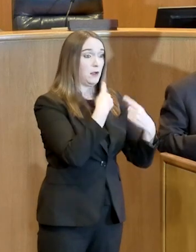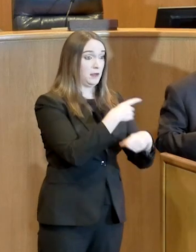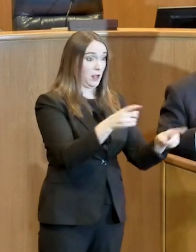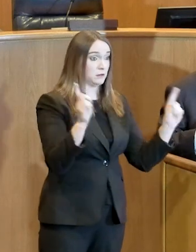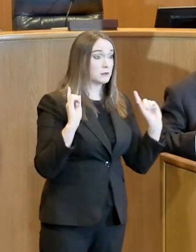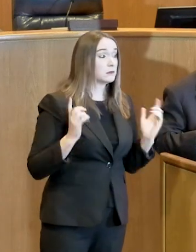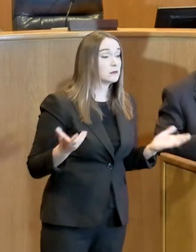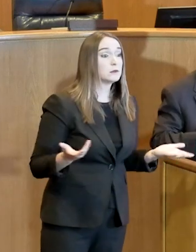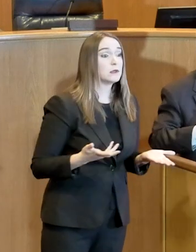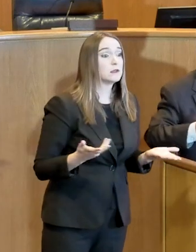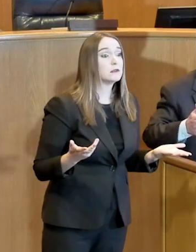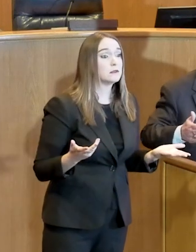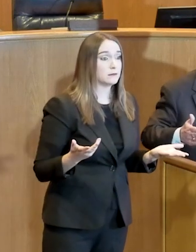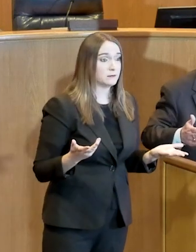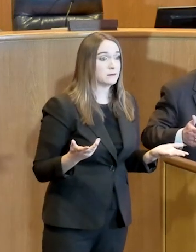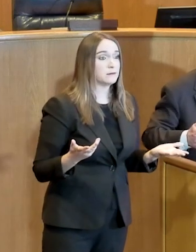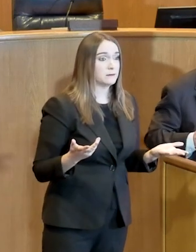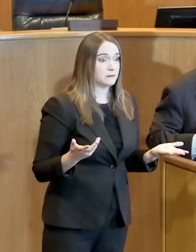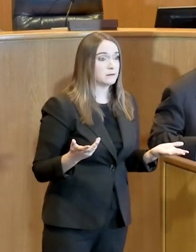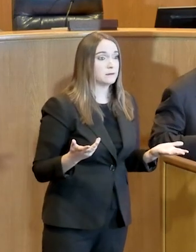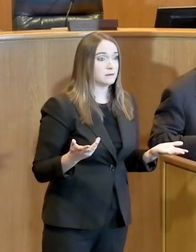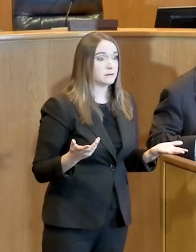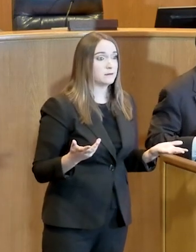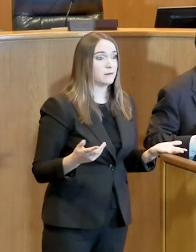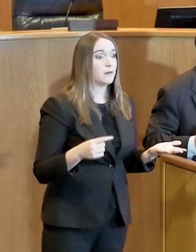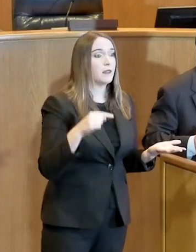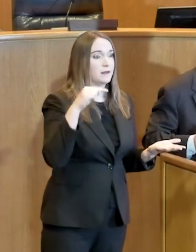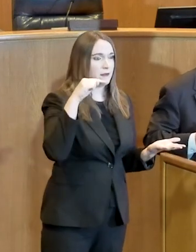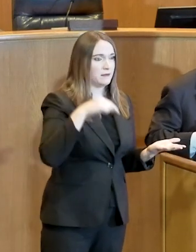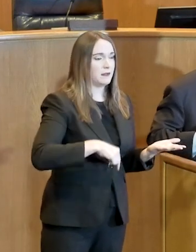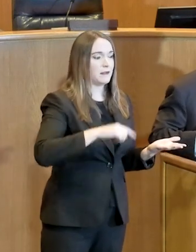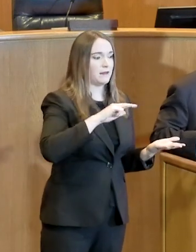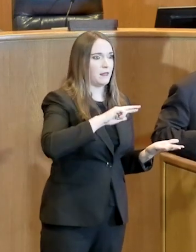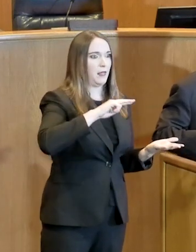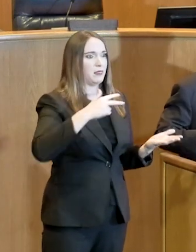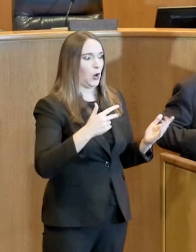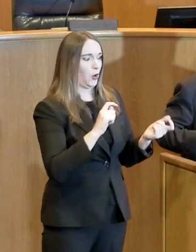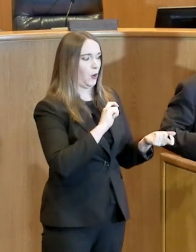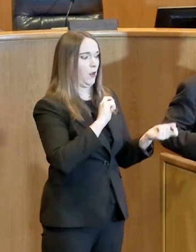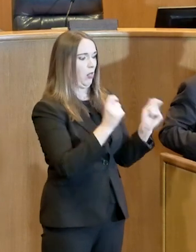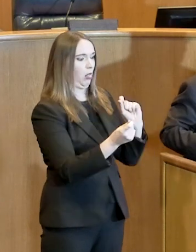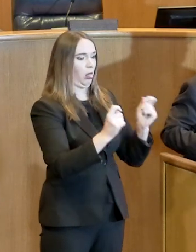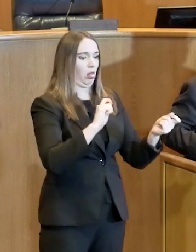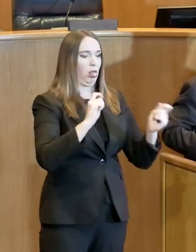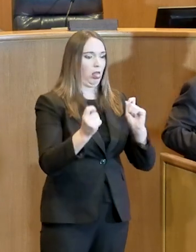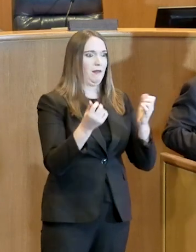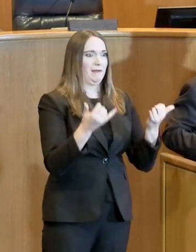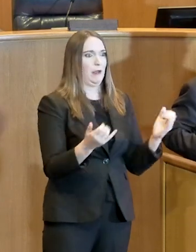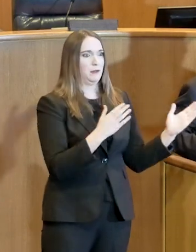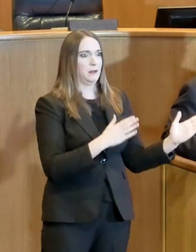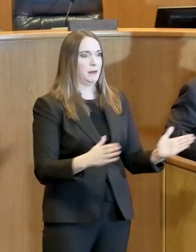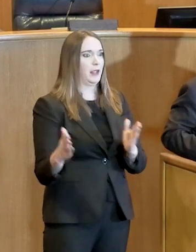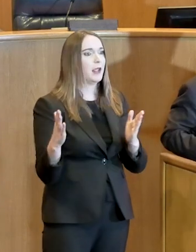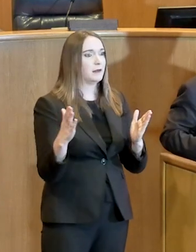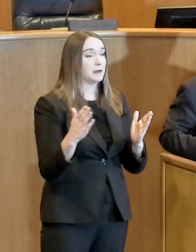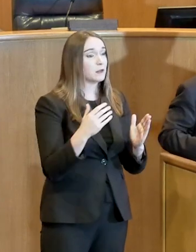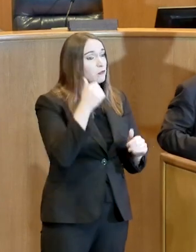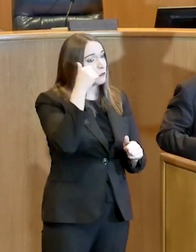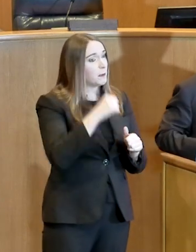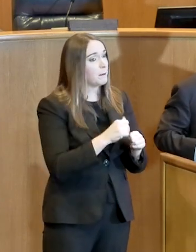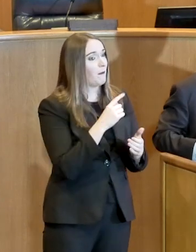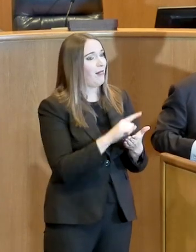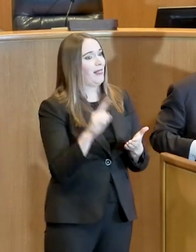about the third iteration of where we were last Friday when we declared our emergency